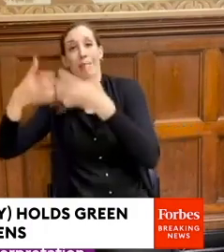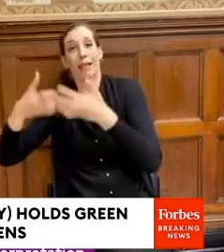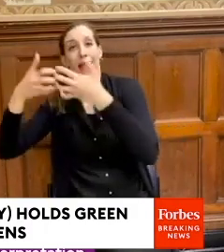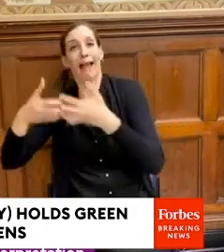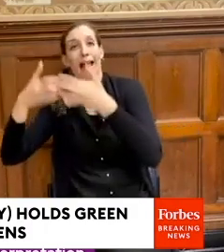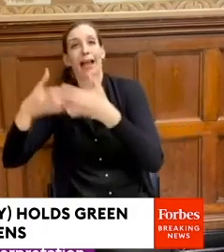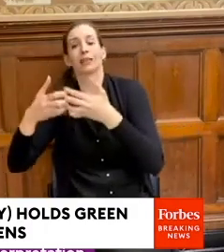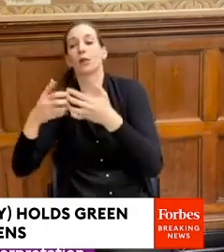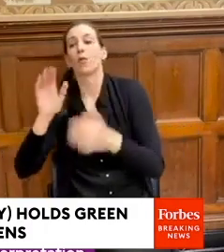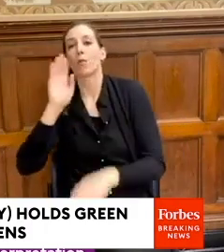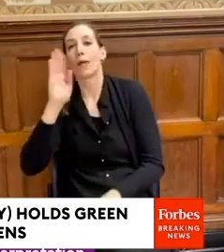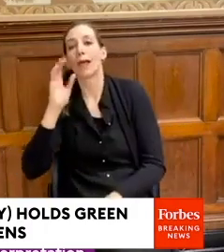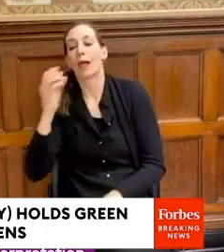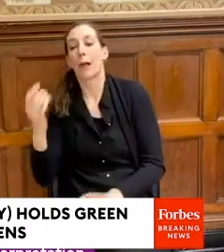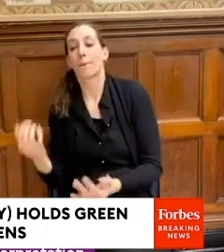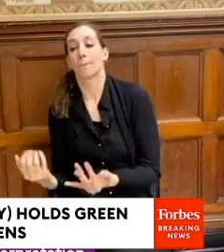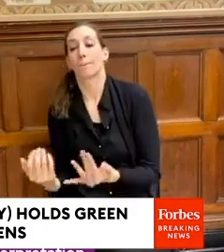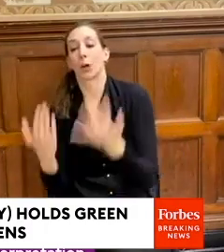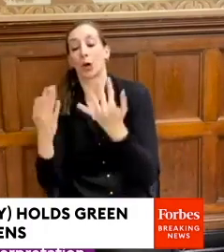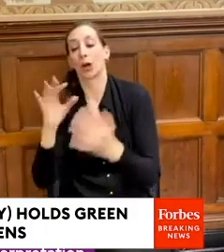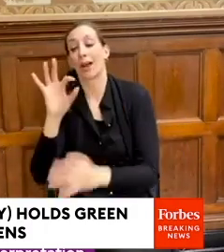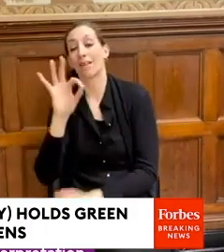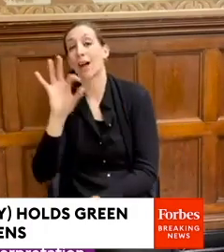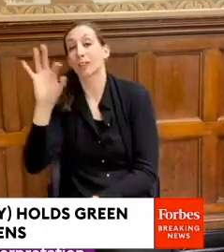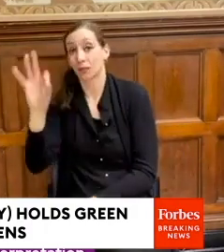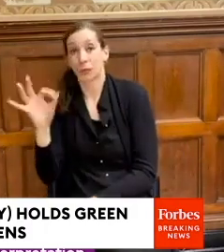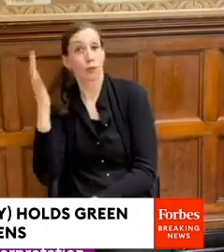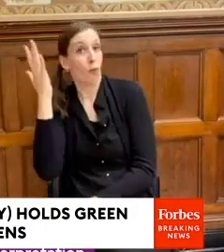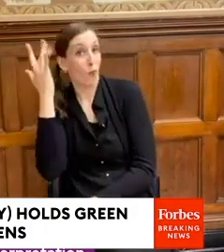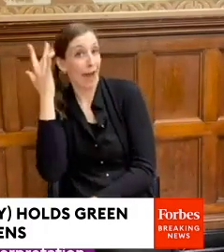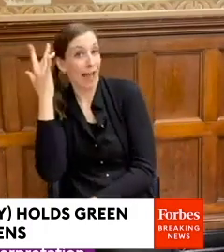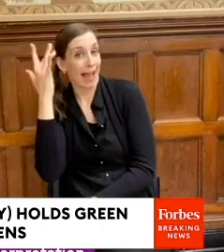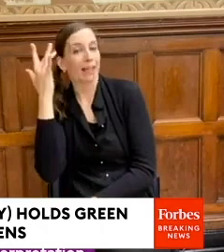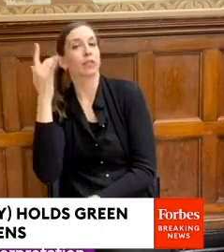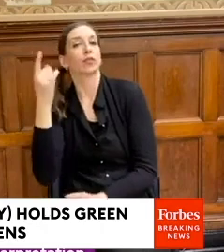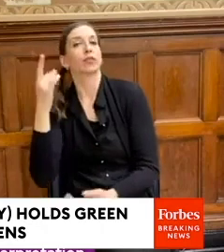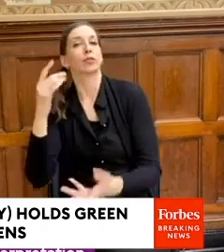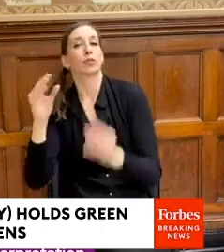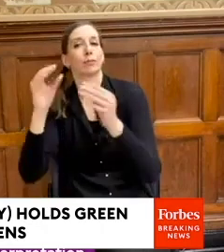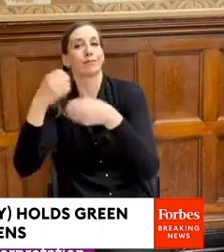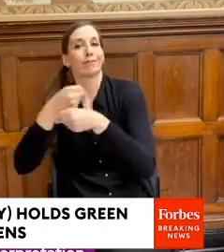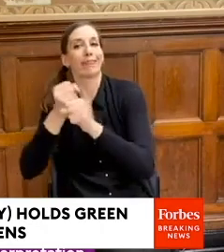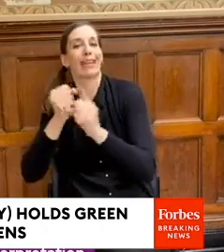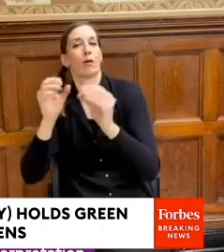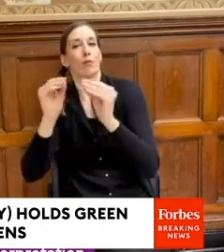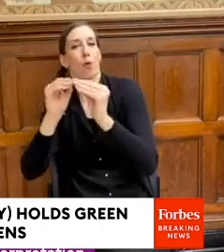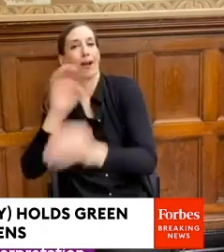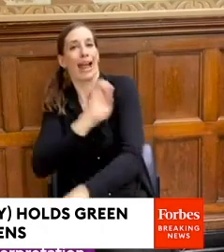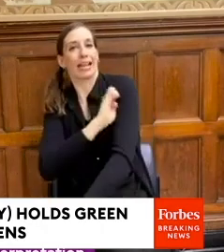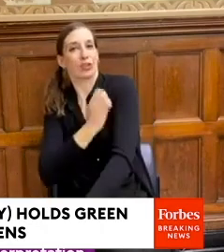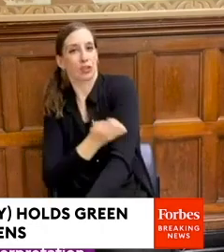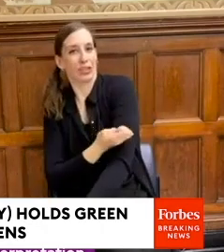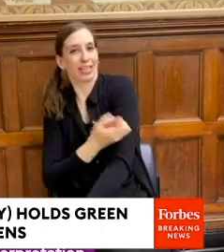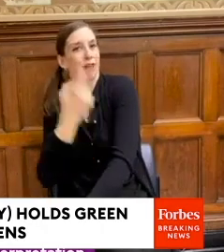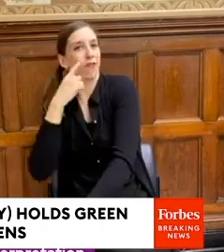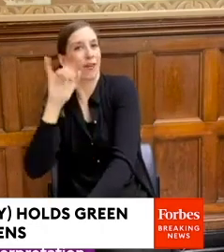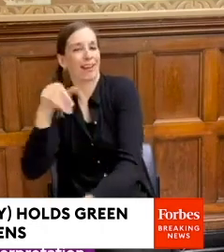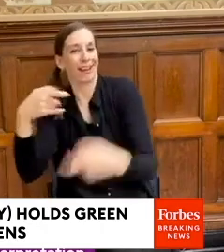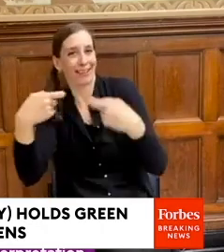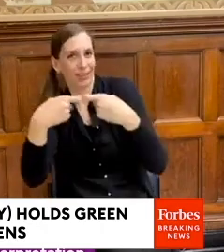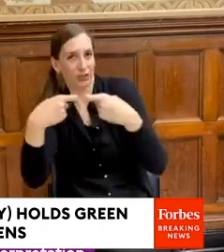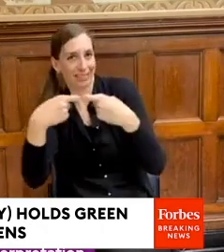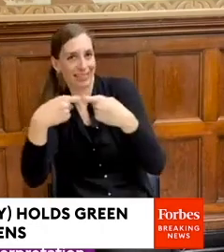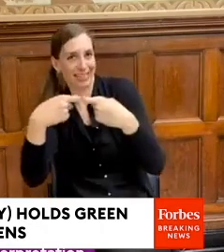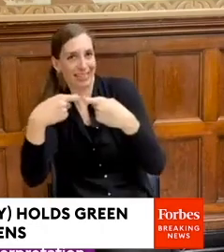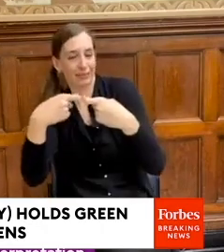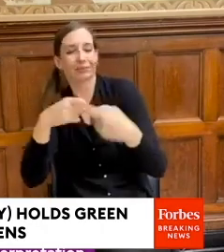demand. We do not need to be building peaker plants in Astoria. We need to be building solar panels. We need to be building wind turbines. We need to